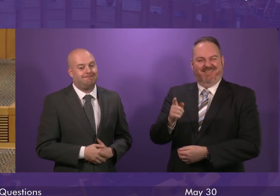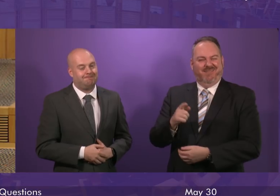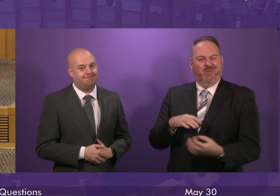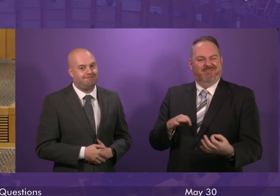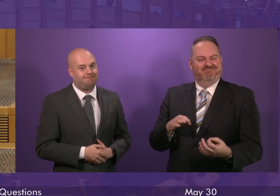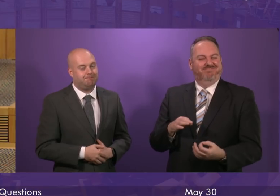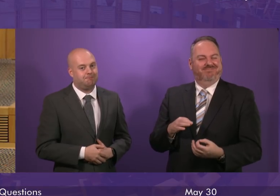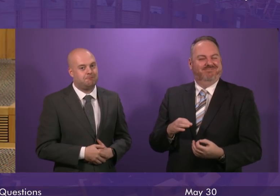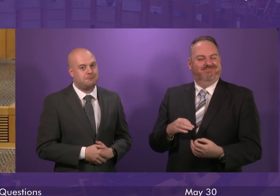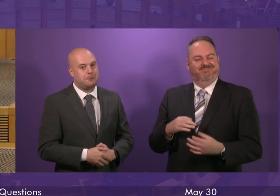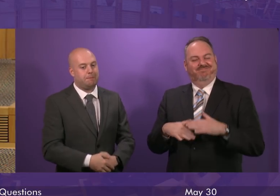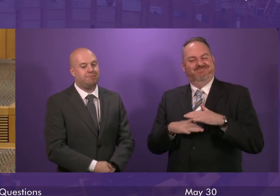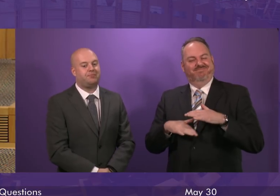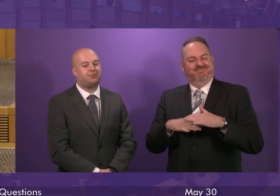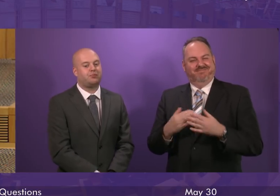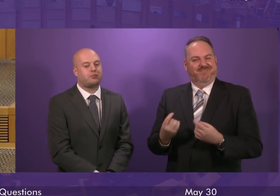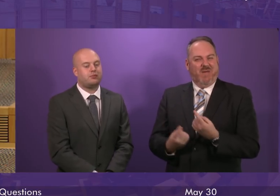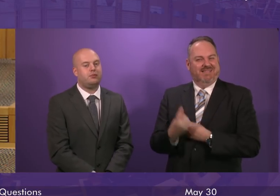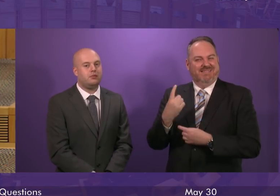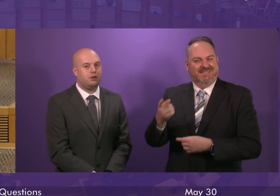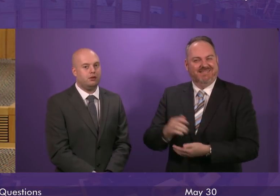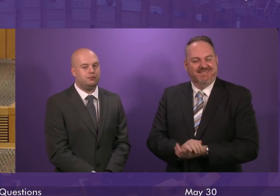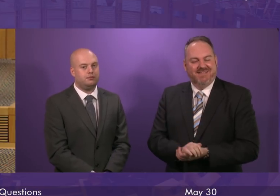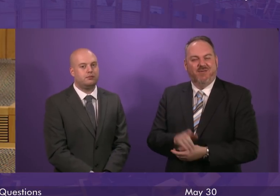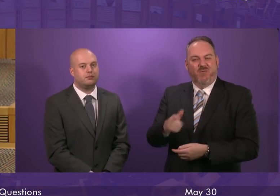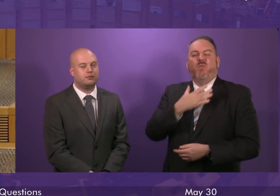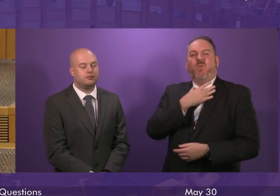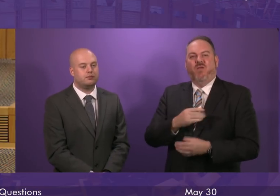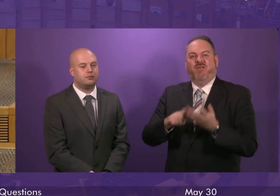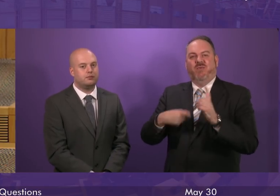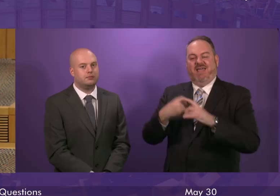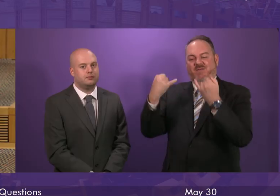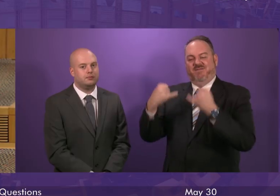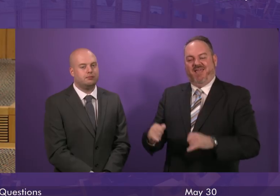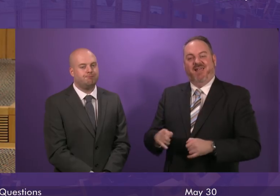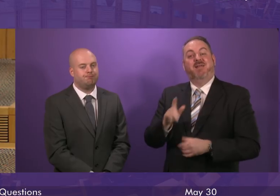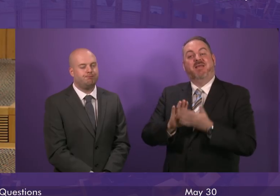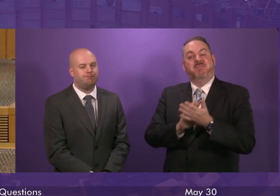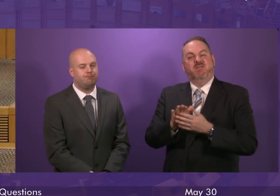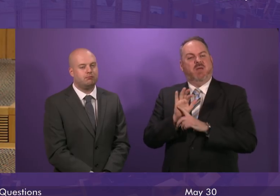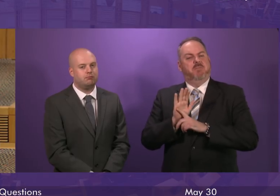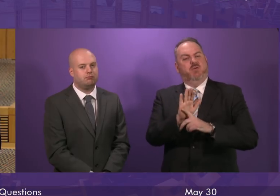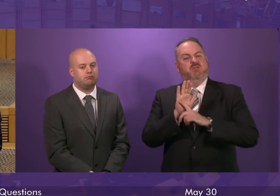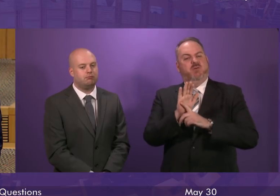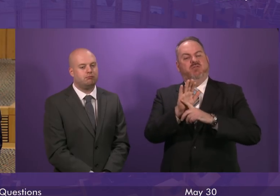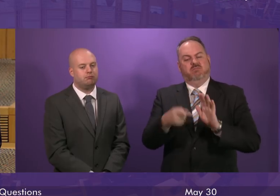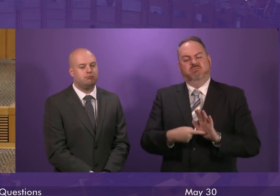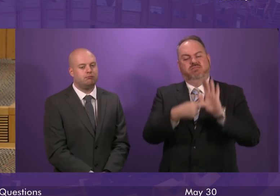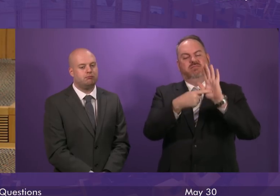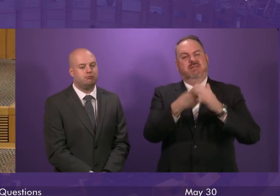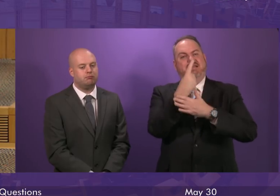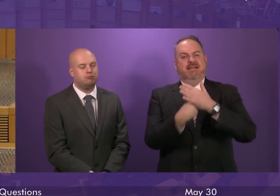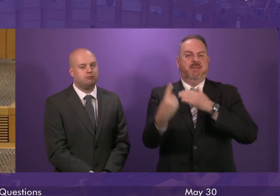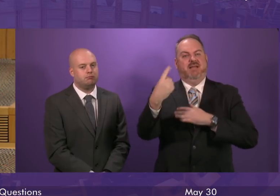She is desperate for the UK to fail so she can push independence once again.